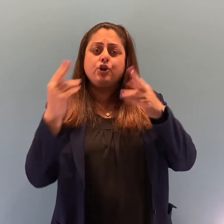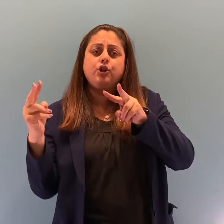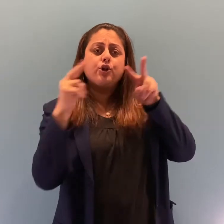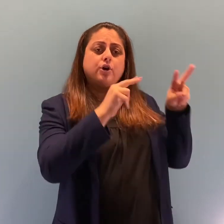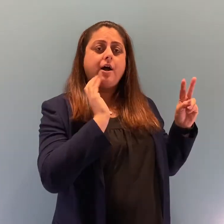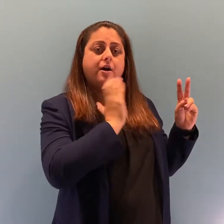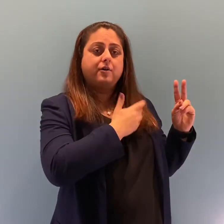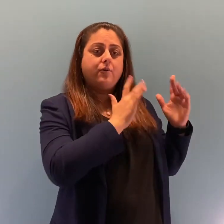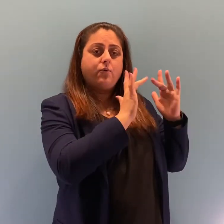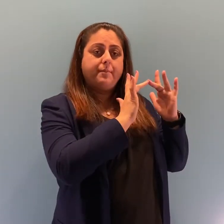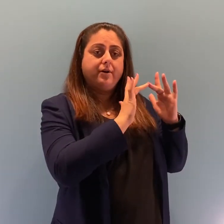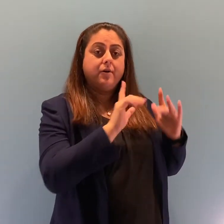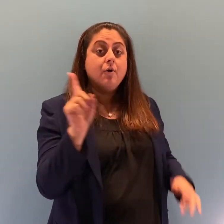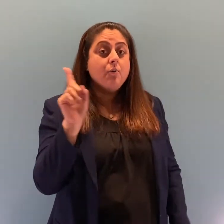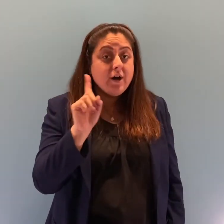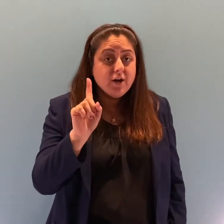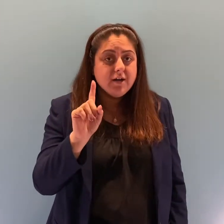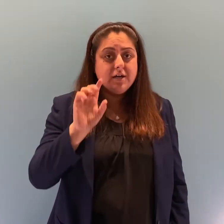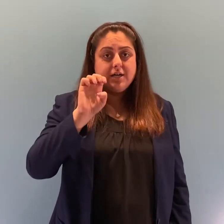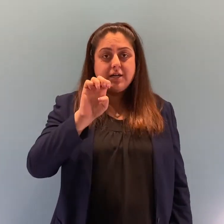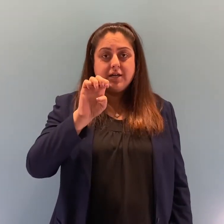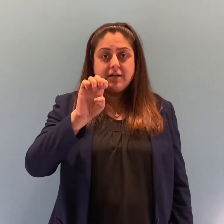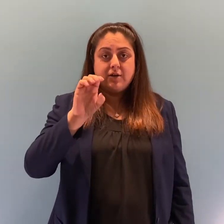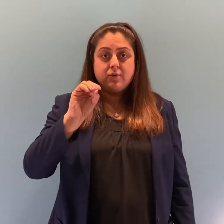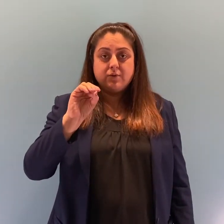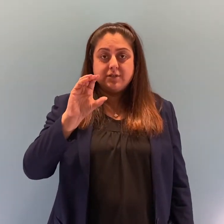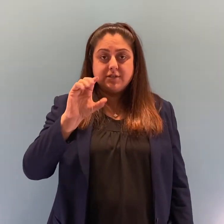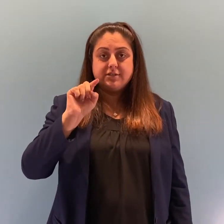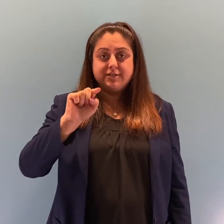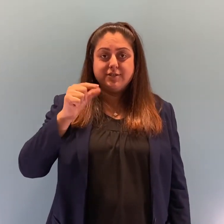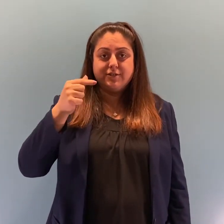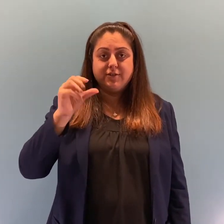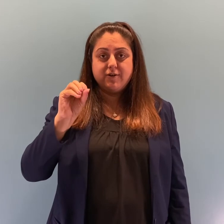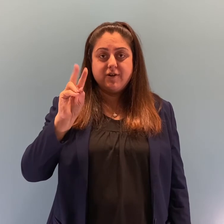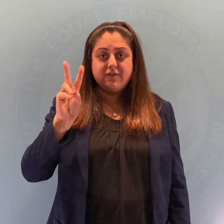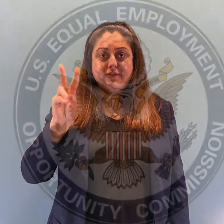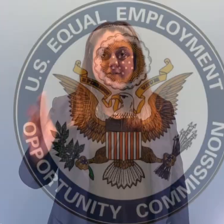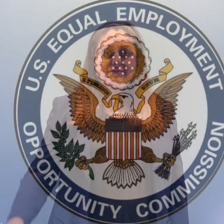discrimination by visiting our web page, EEOC.gov. NICA . NATIONAL.gov. Go